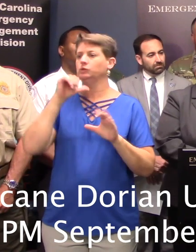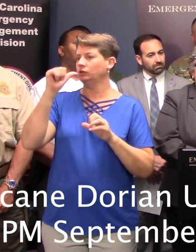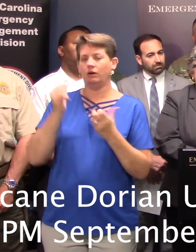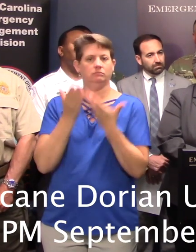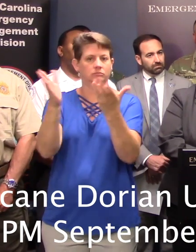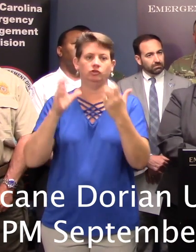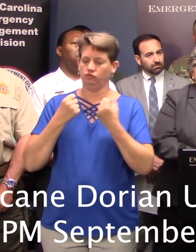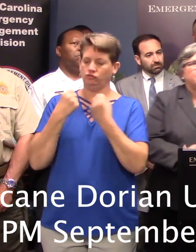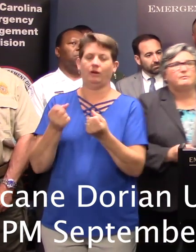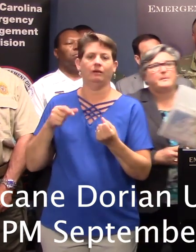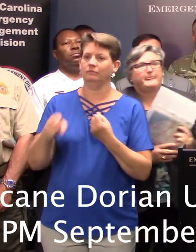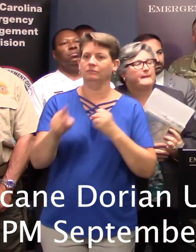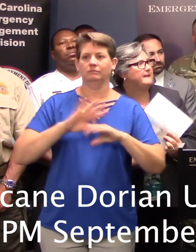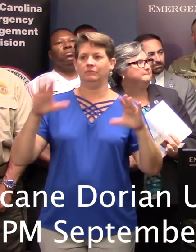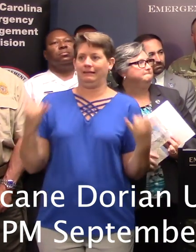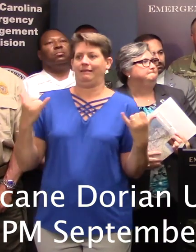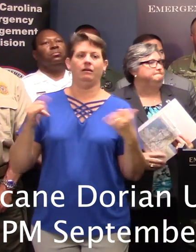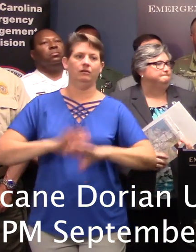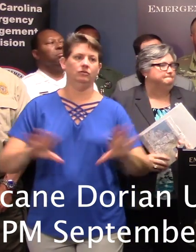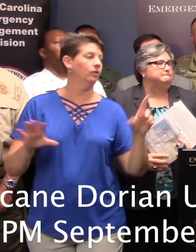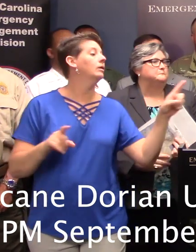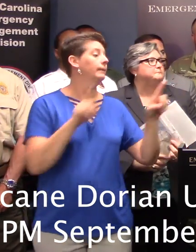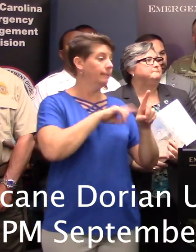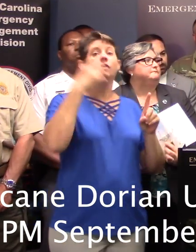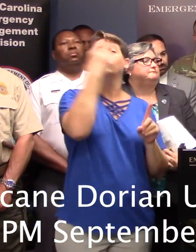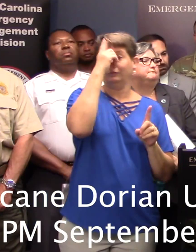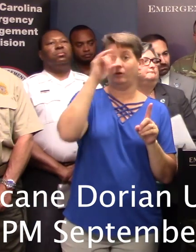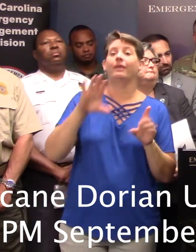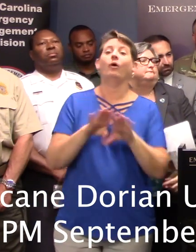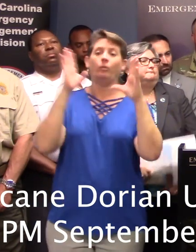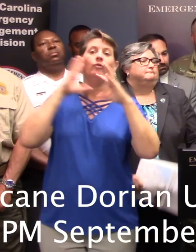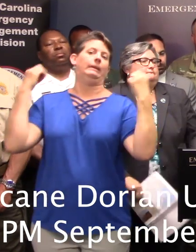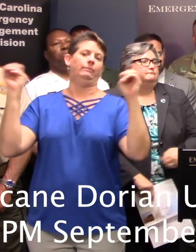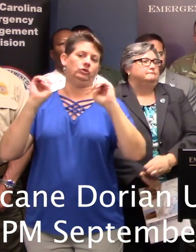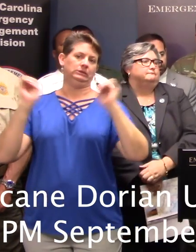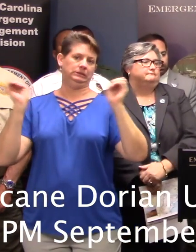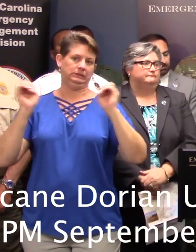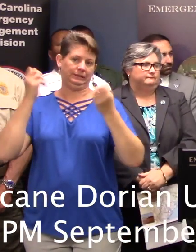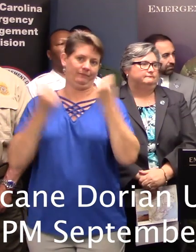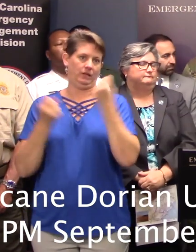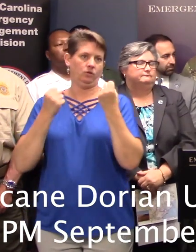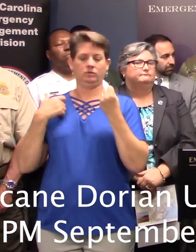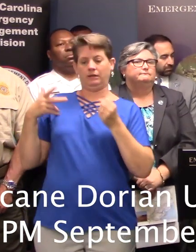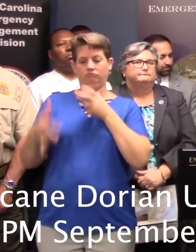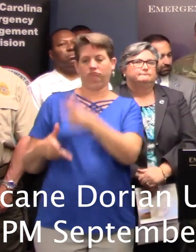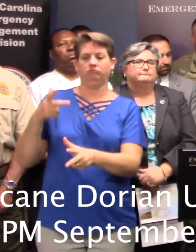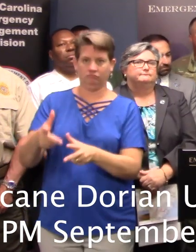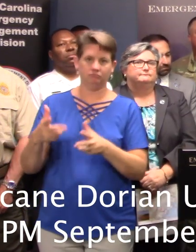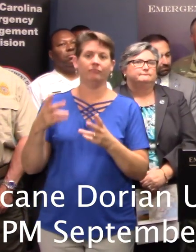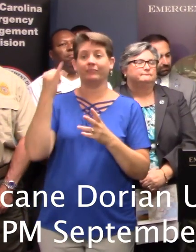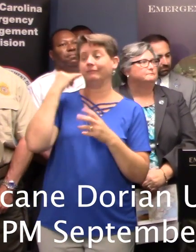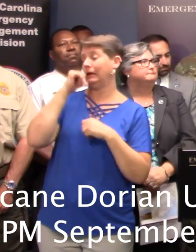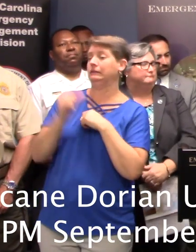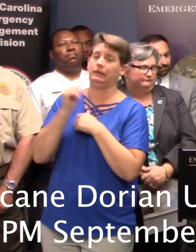time. That would open it up for emergency vehicles to the extent that they can get there. The conditions are not